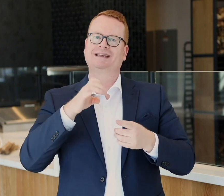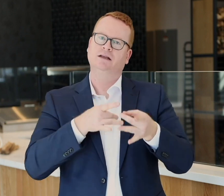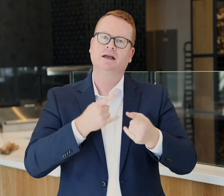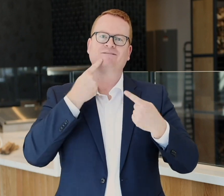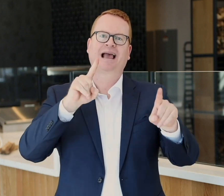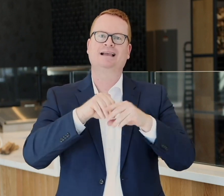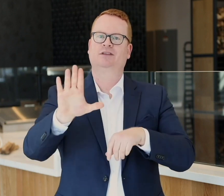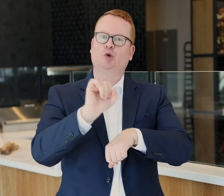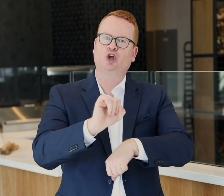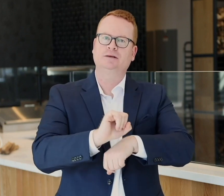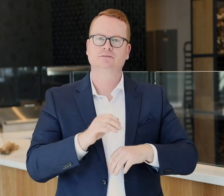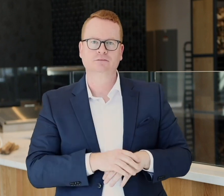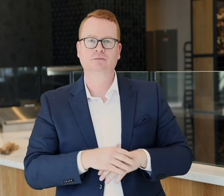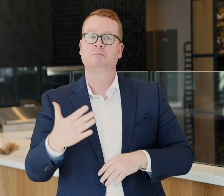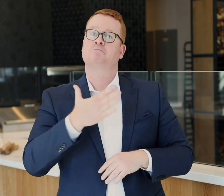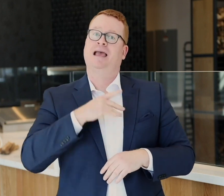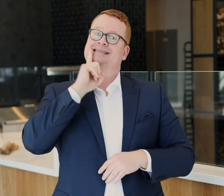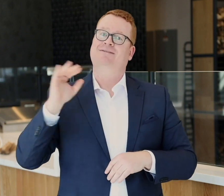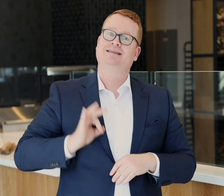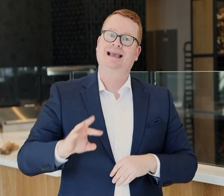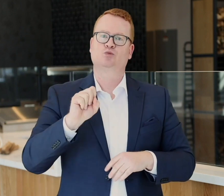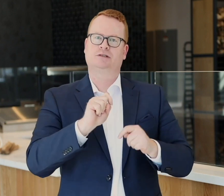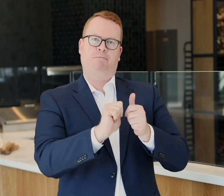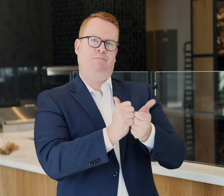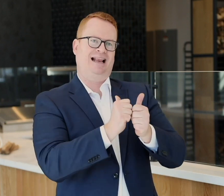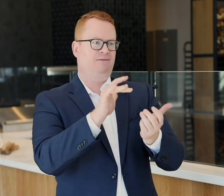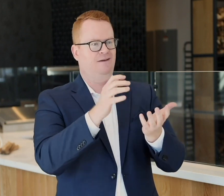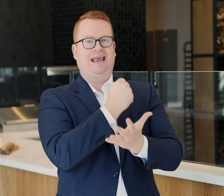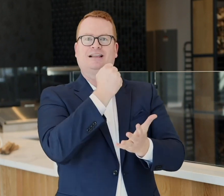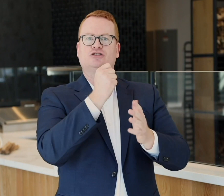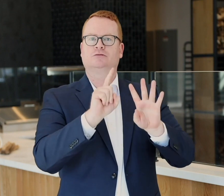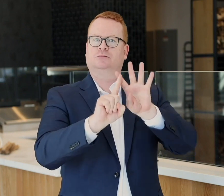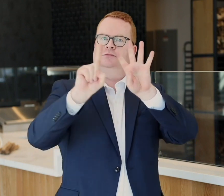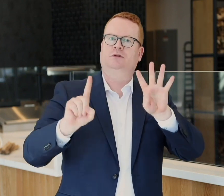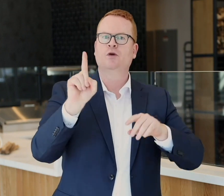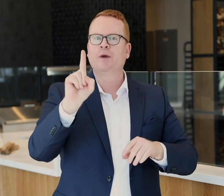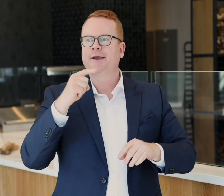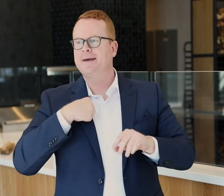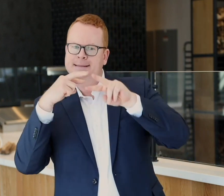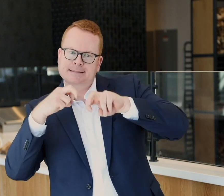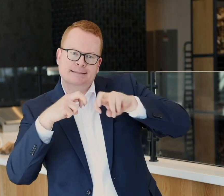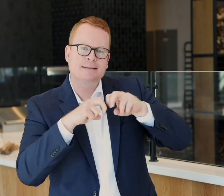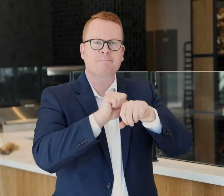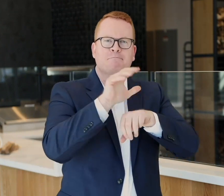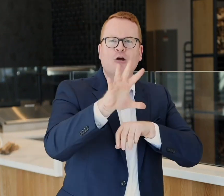to be effective in their work. My deaf game was a competitive advantage when analyzing mountains of data,